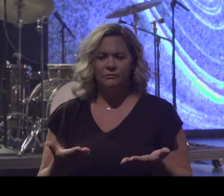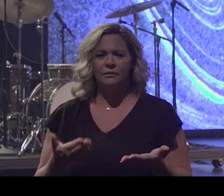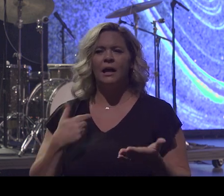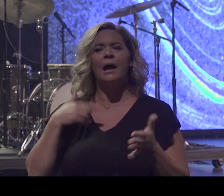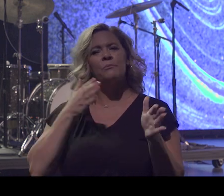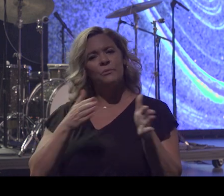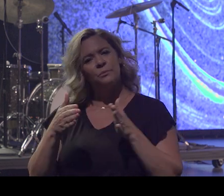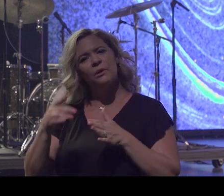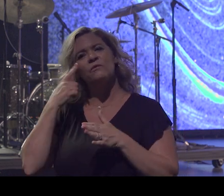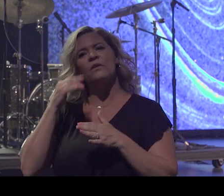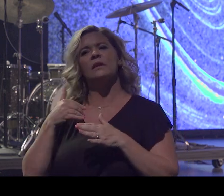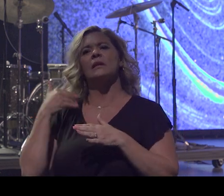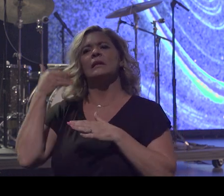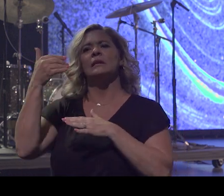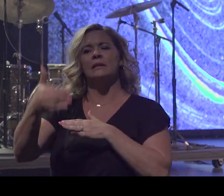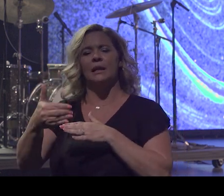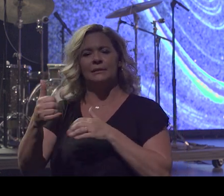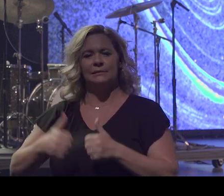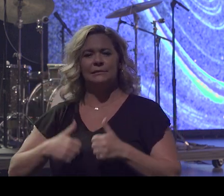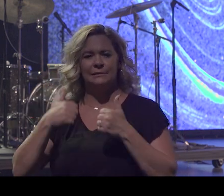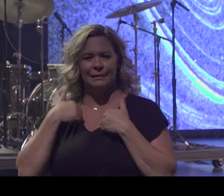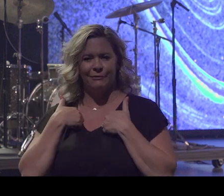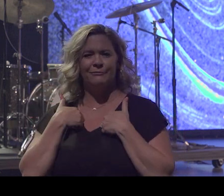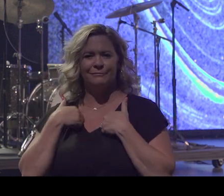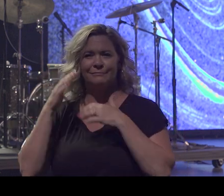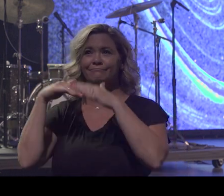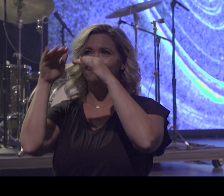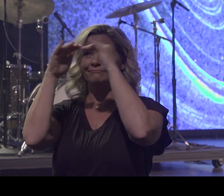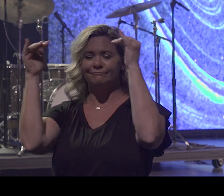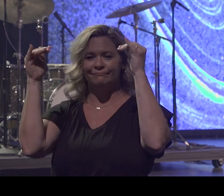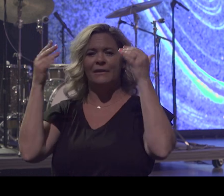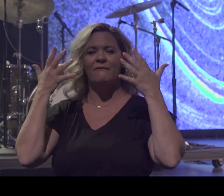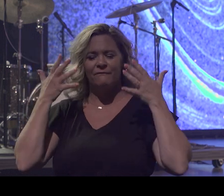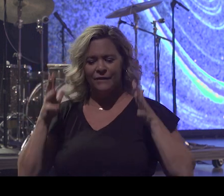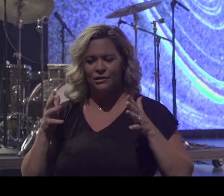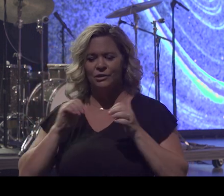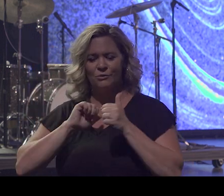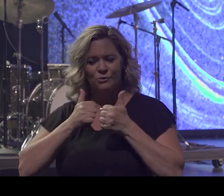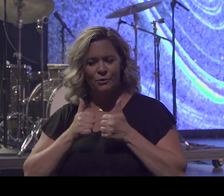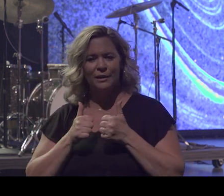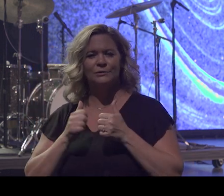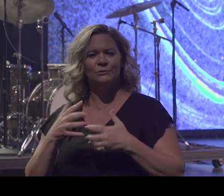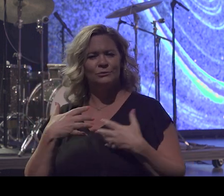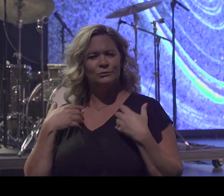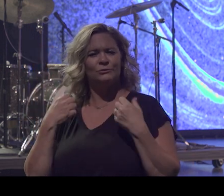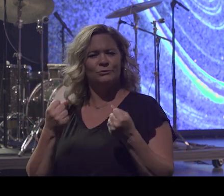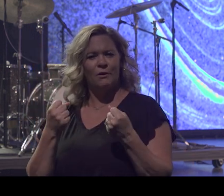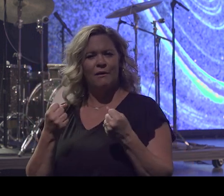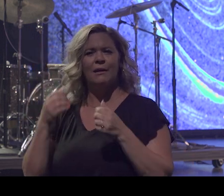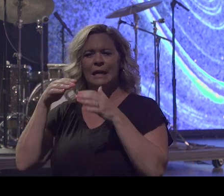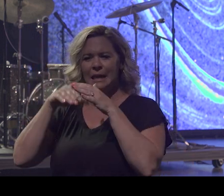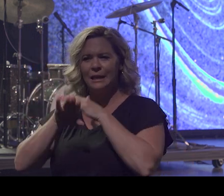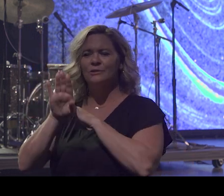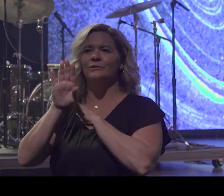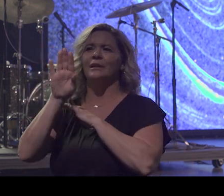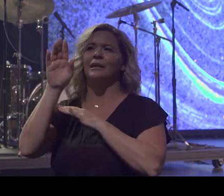next life of crossing over, finishing the race strong and crossing over and entering into with God